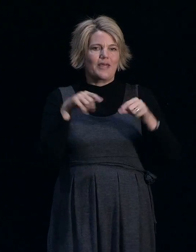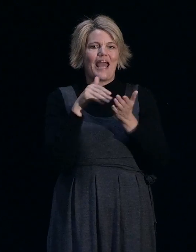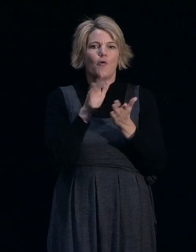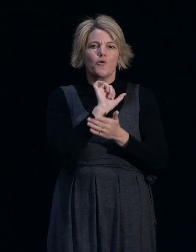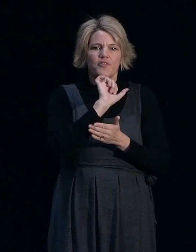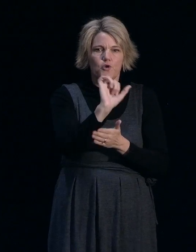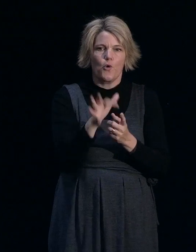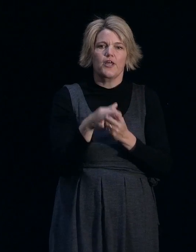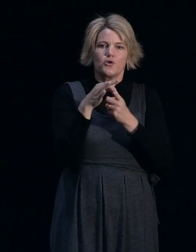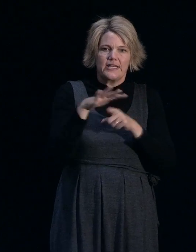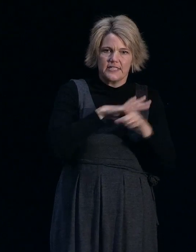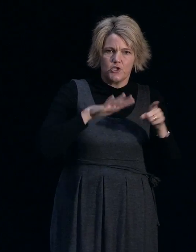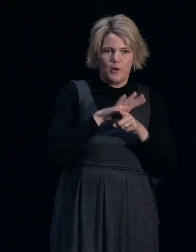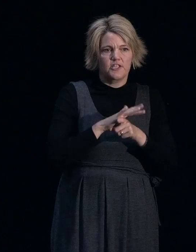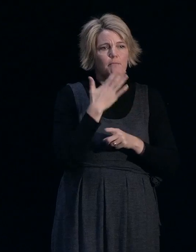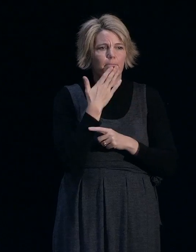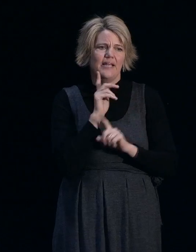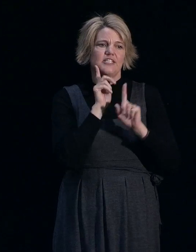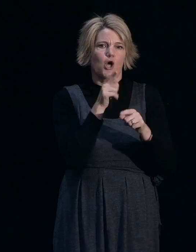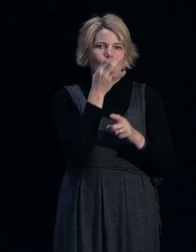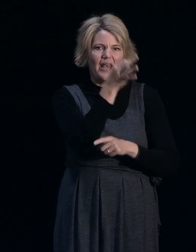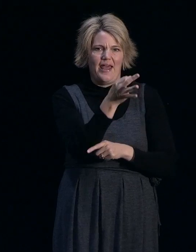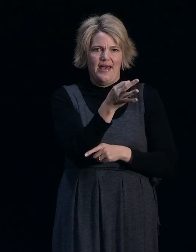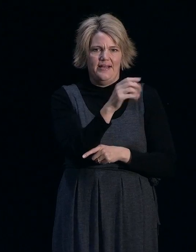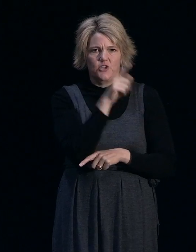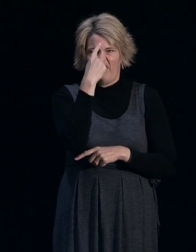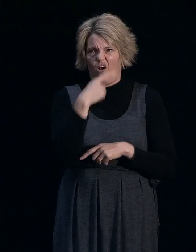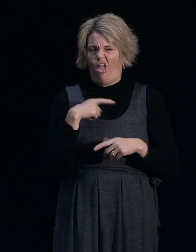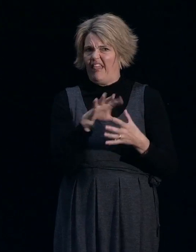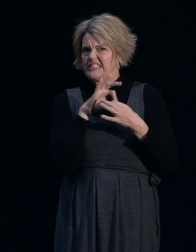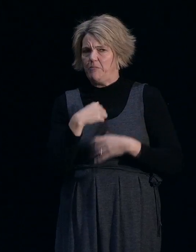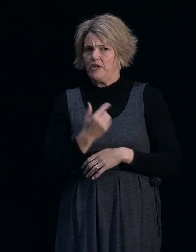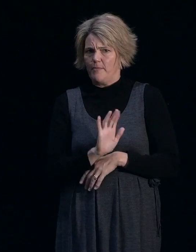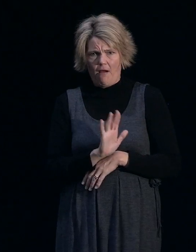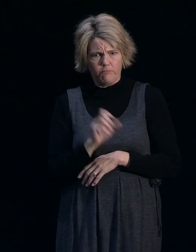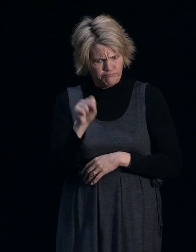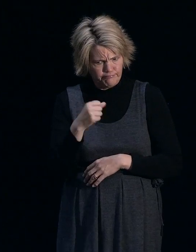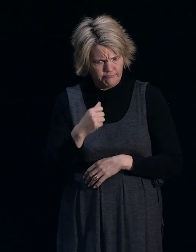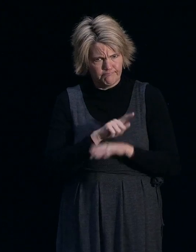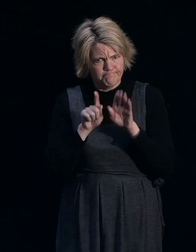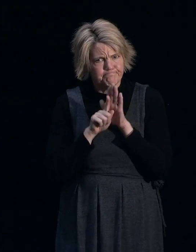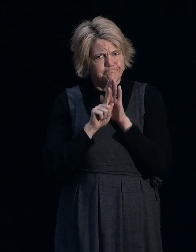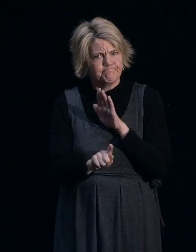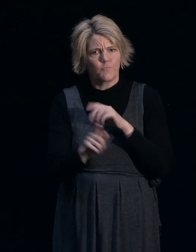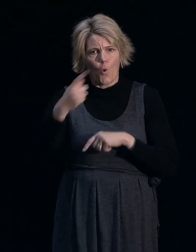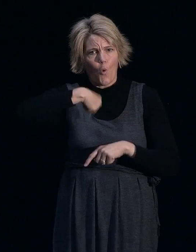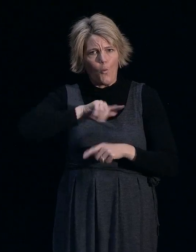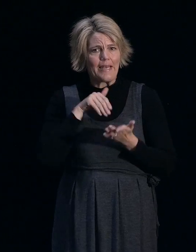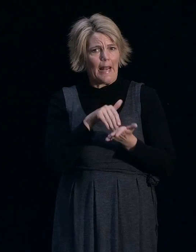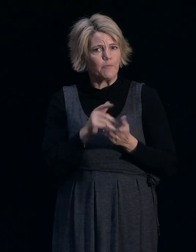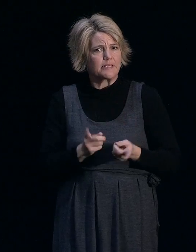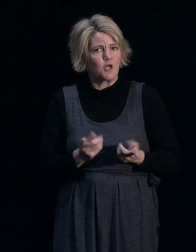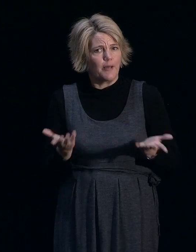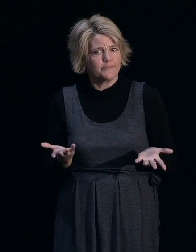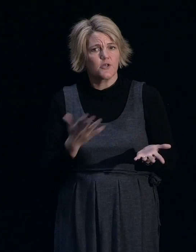and ask because they can help. Don't think it doesn't apply to me because it does, because everybody needs a bit of help sometime. So please